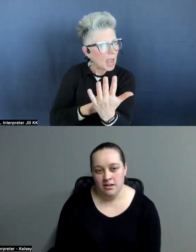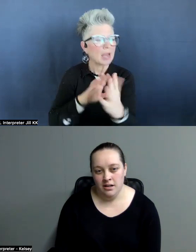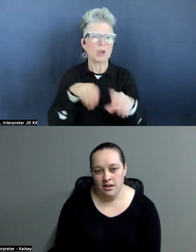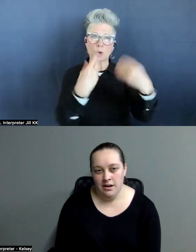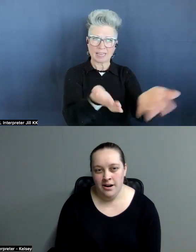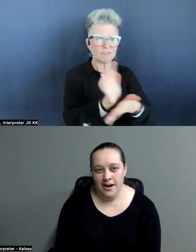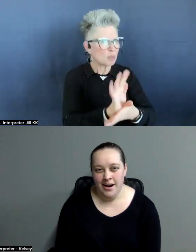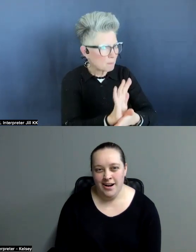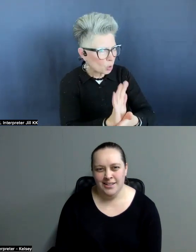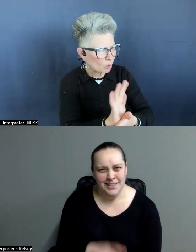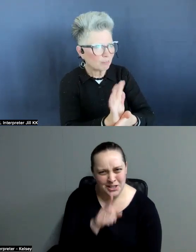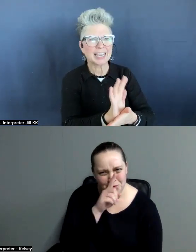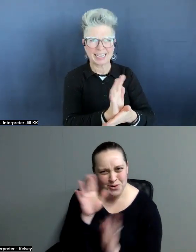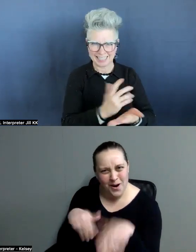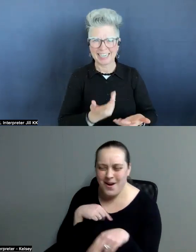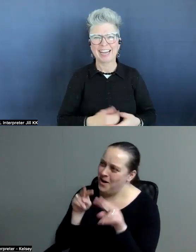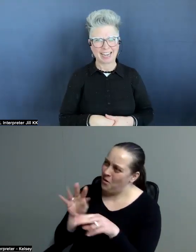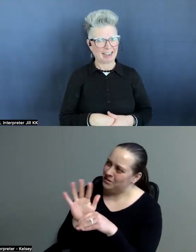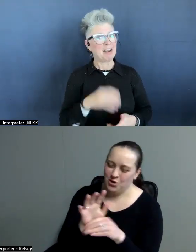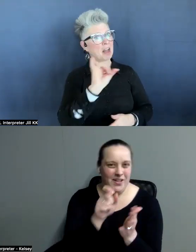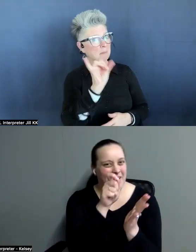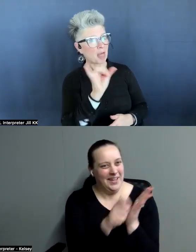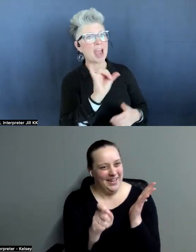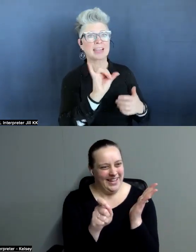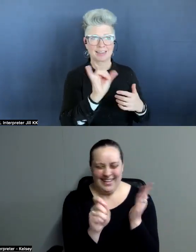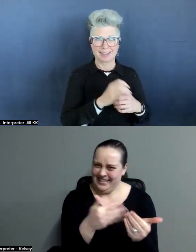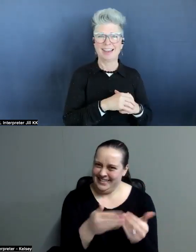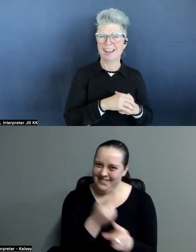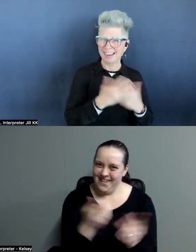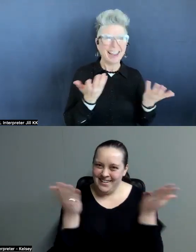Yeah, sure. No problem to watch the movie and make a book out of it,